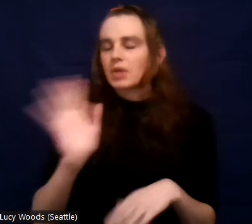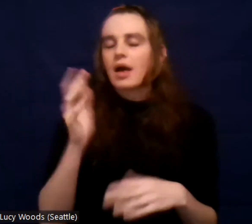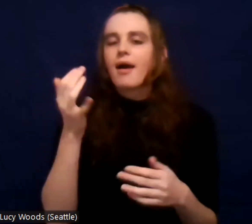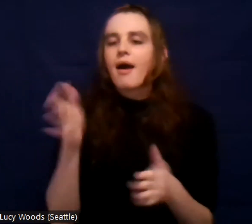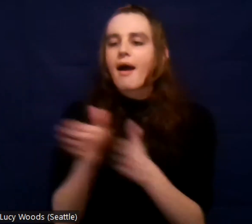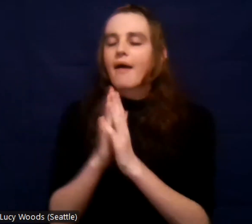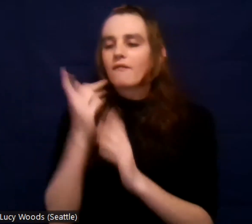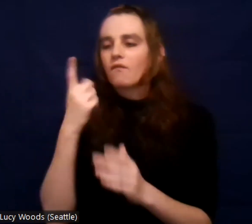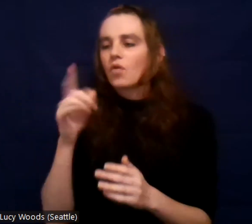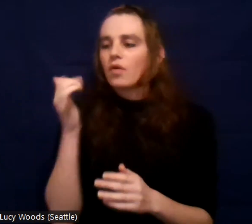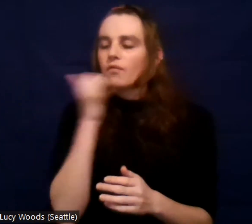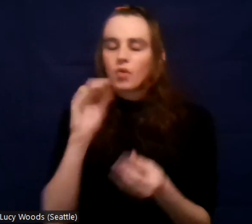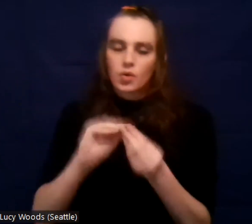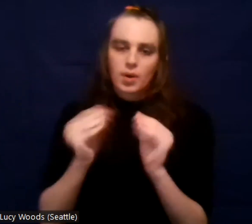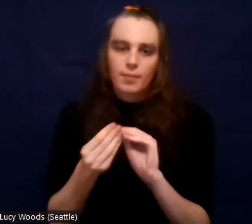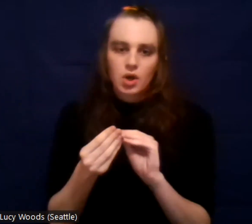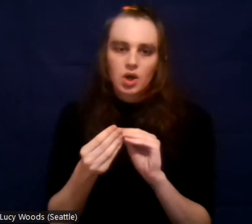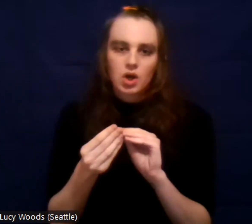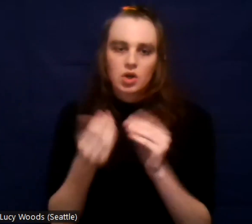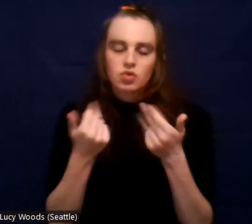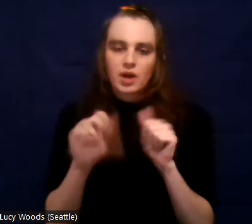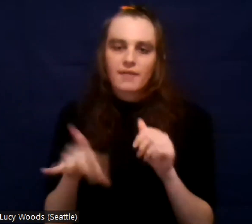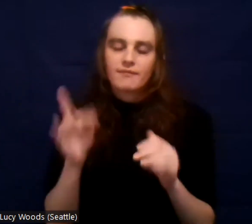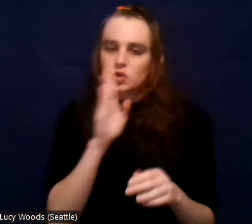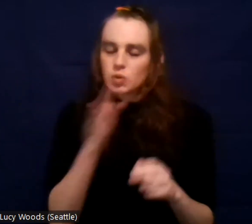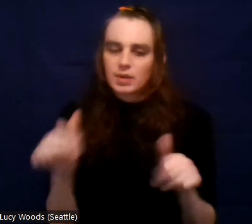and I wanted to try to get sober.